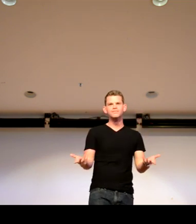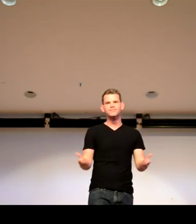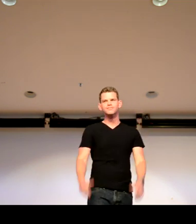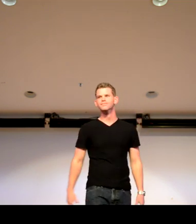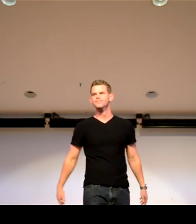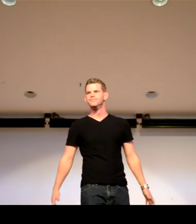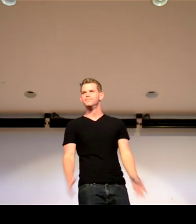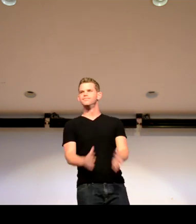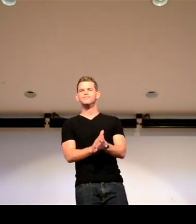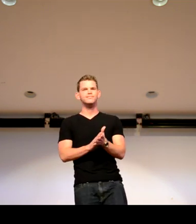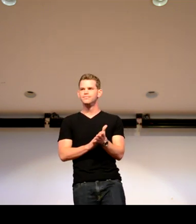So, does anybody have any questions?